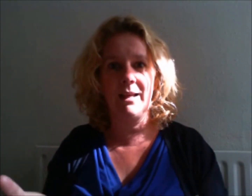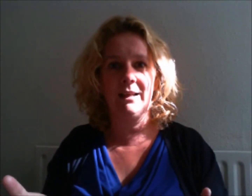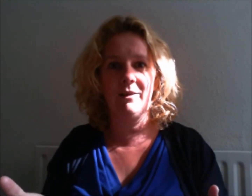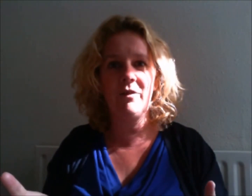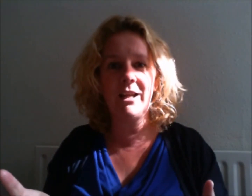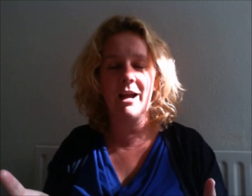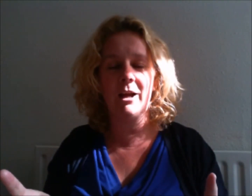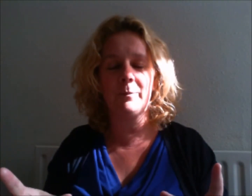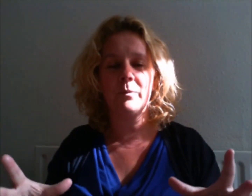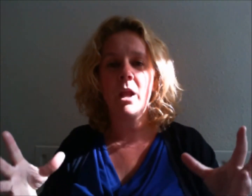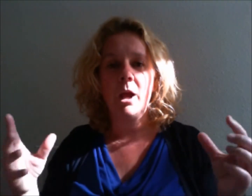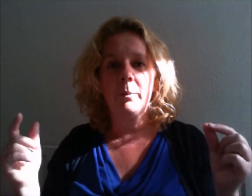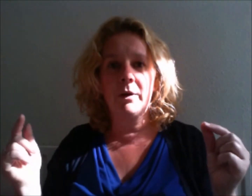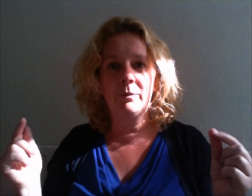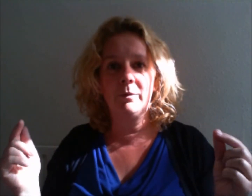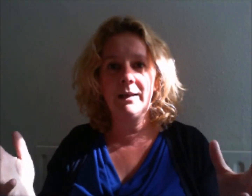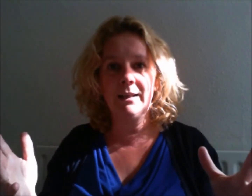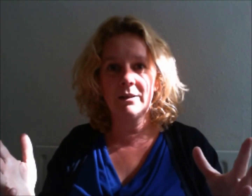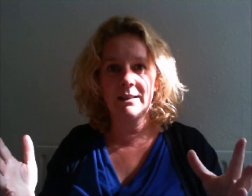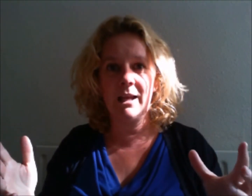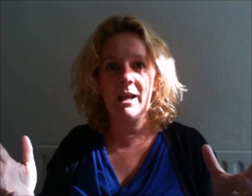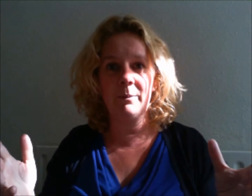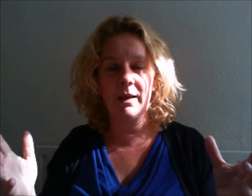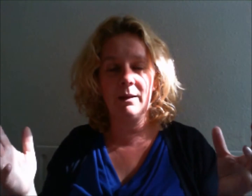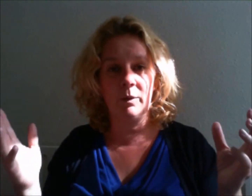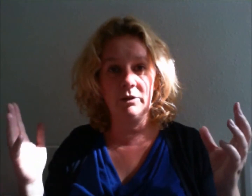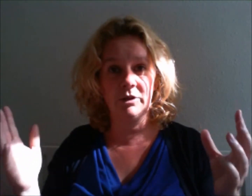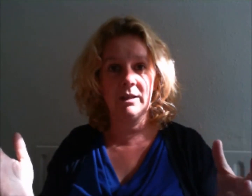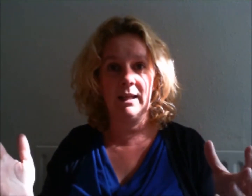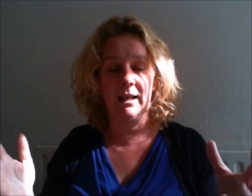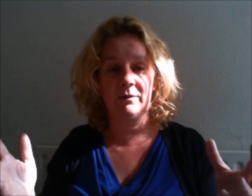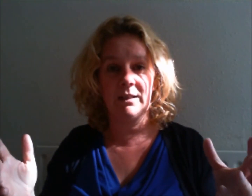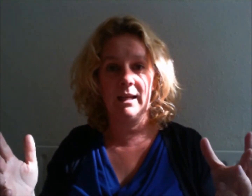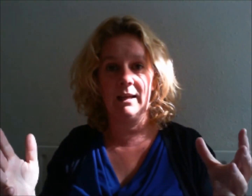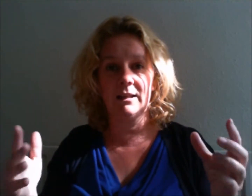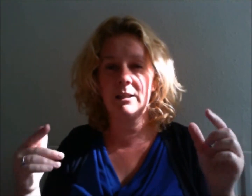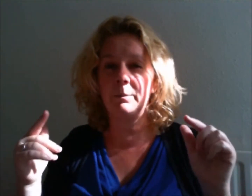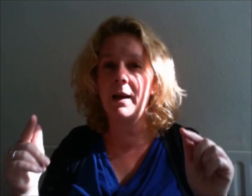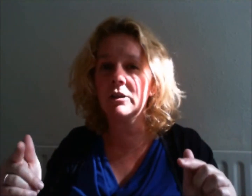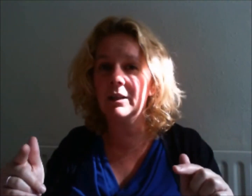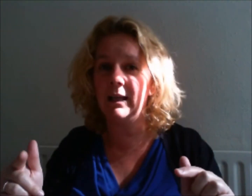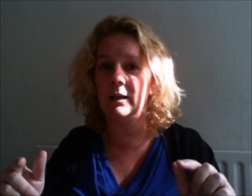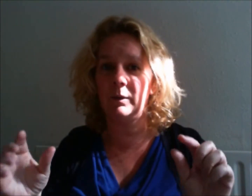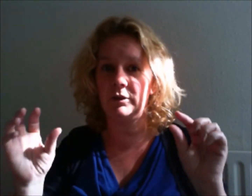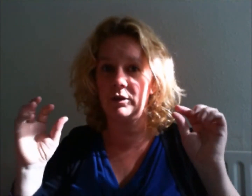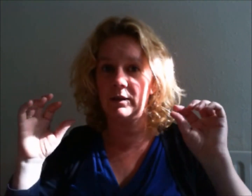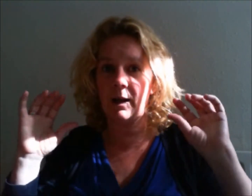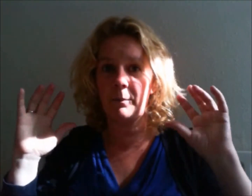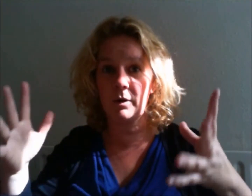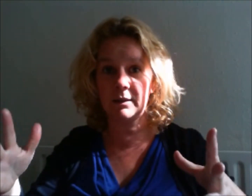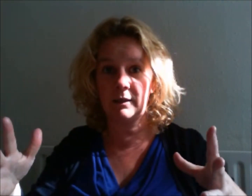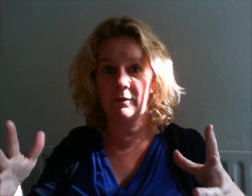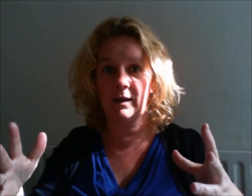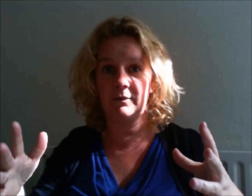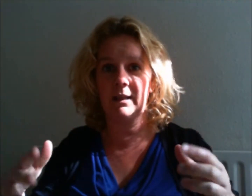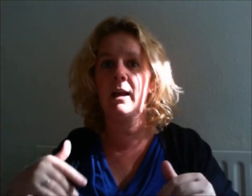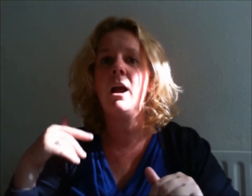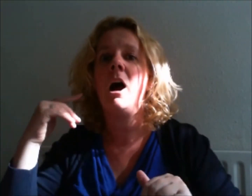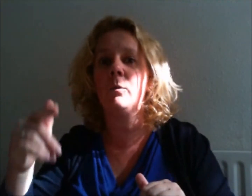making the video. But a really good tip when you're doing EFT especially when you're doing that positive EFT. Like I